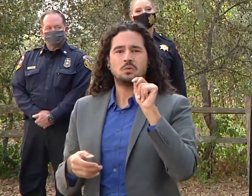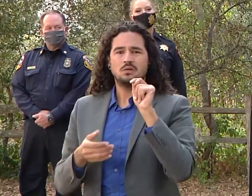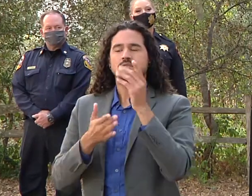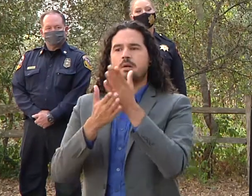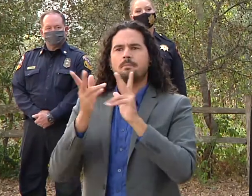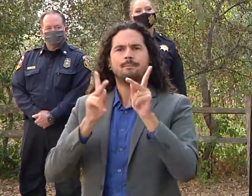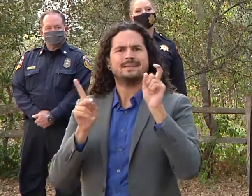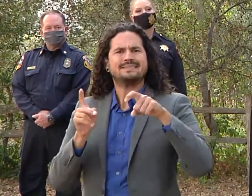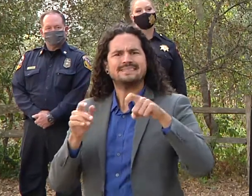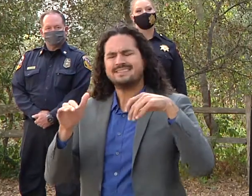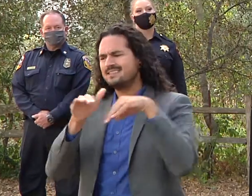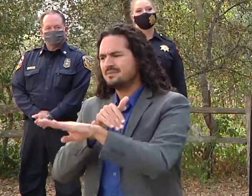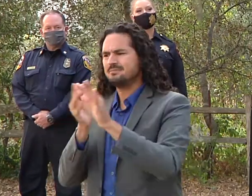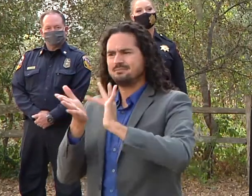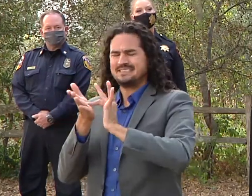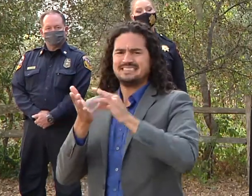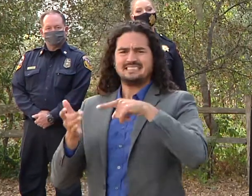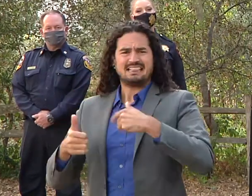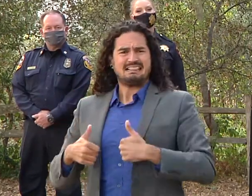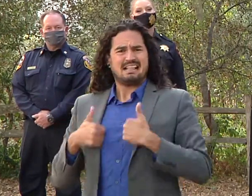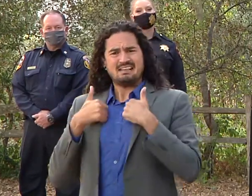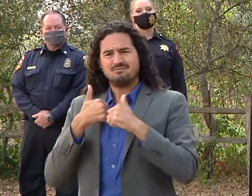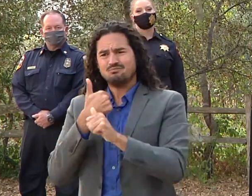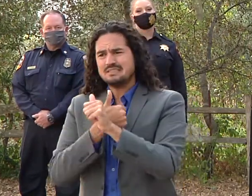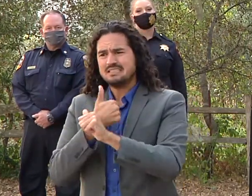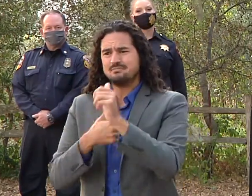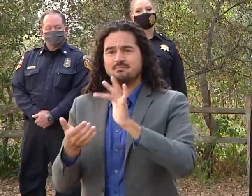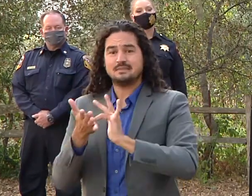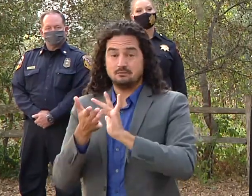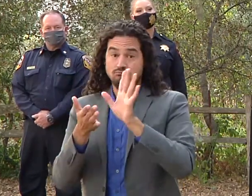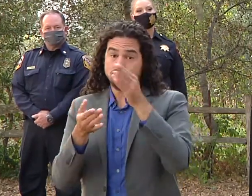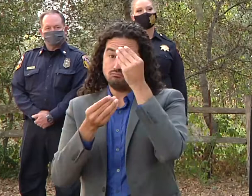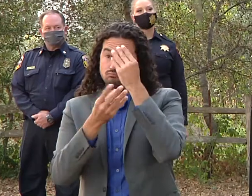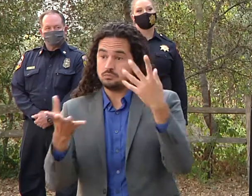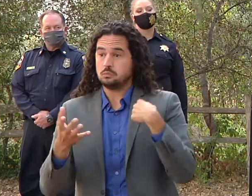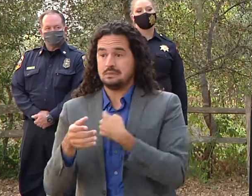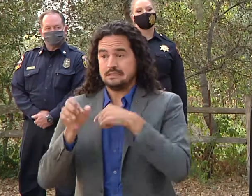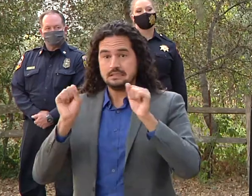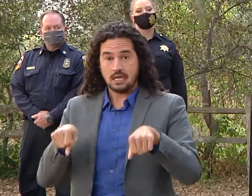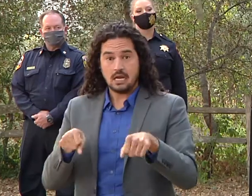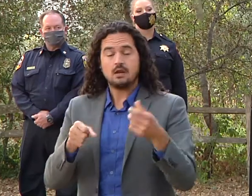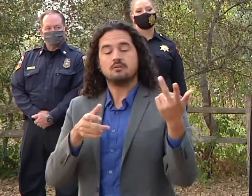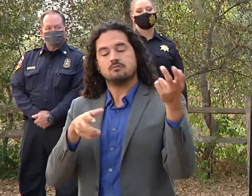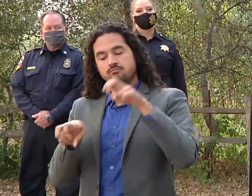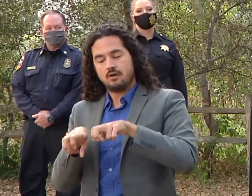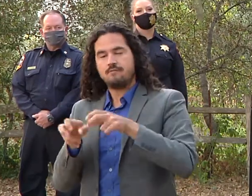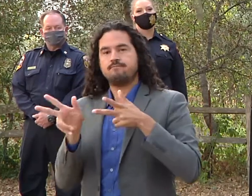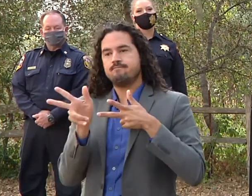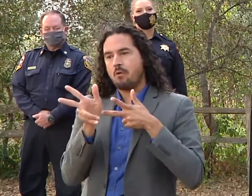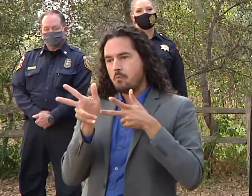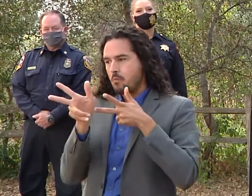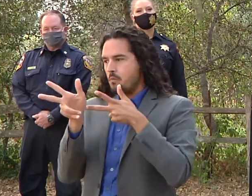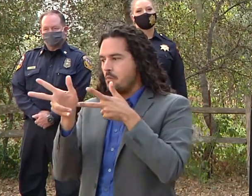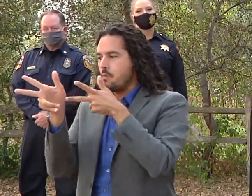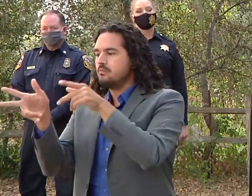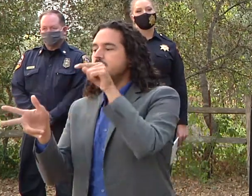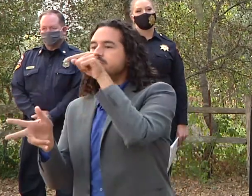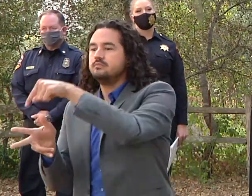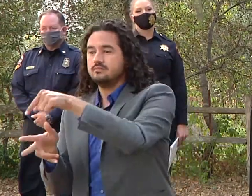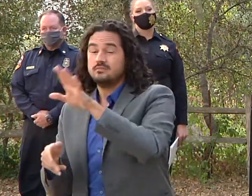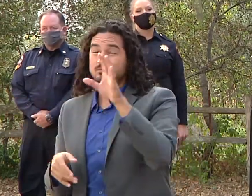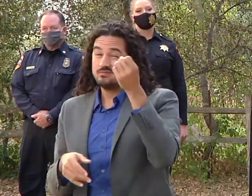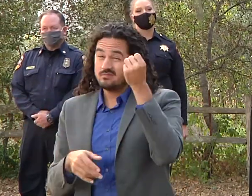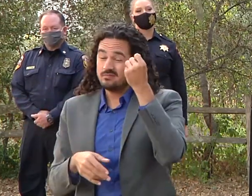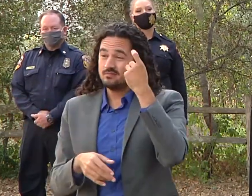our life uh we've been we've been making that happen and so um we understand that sometimes you know in the rush to get out of your home you couldn't get